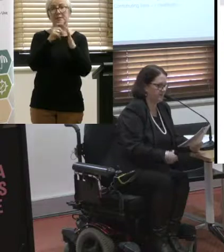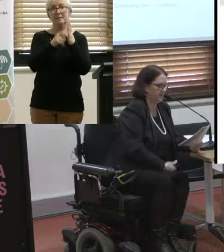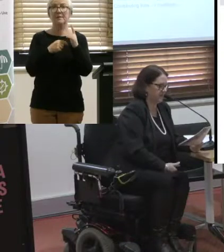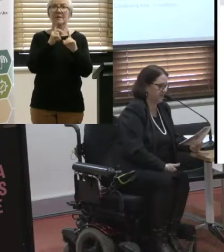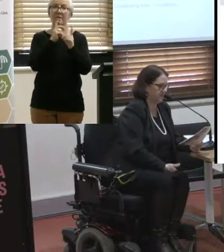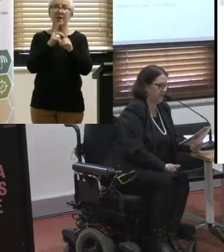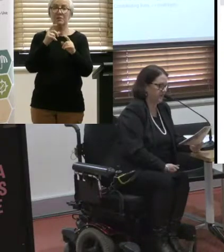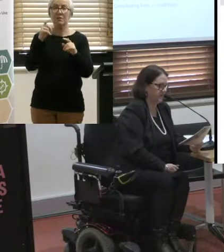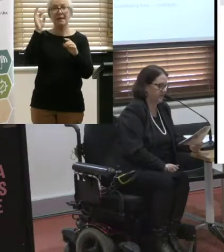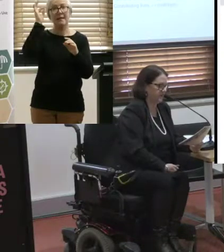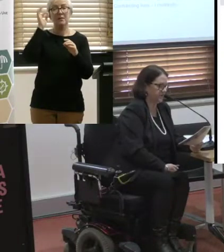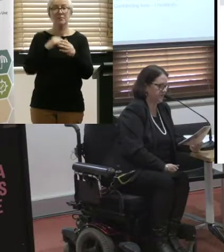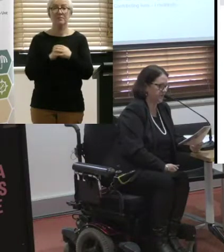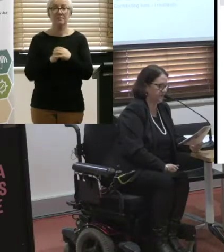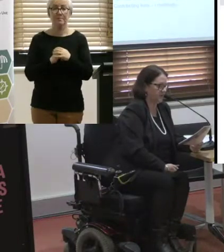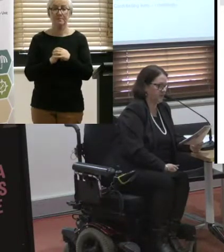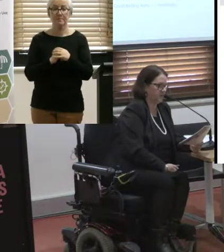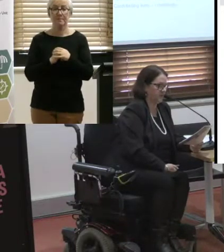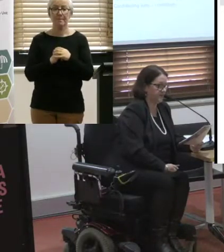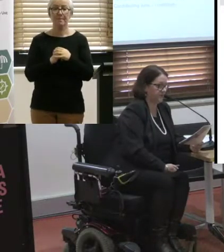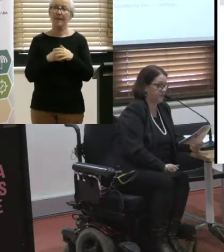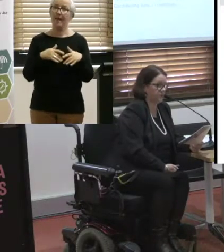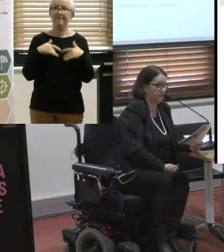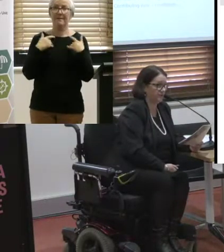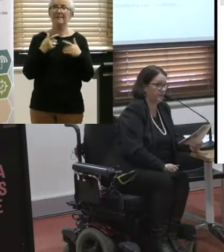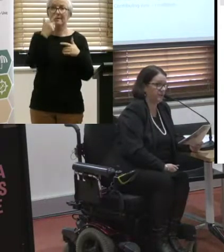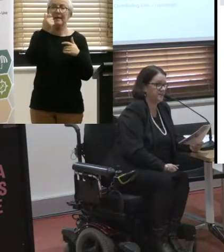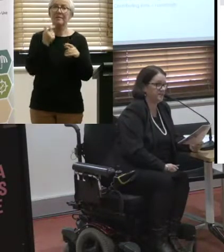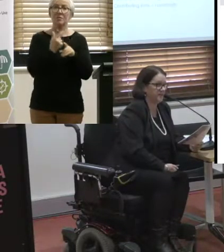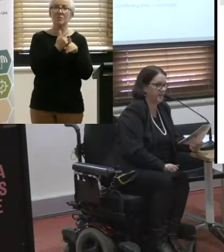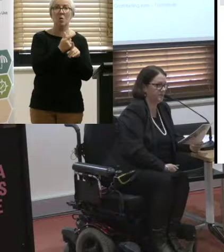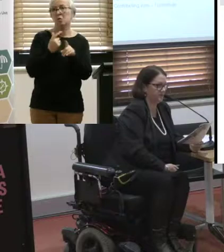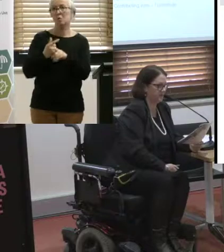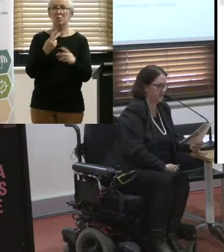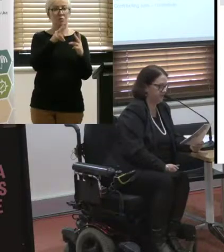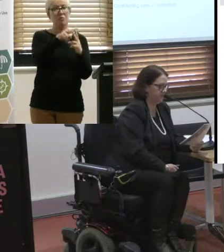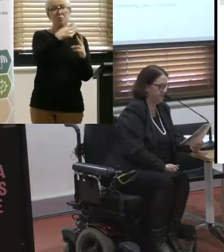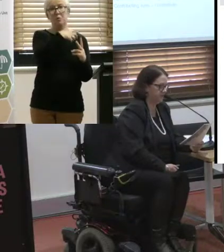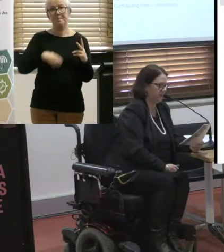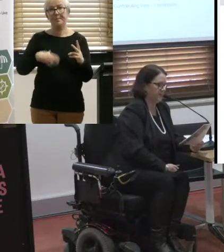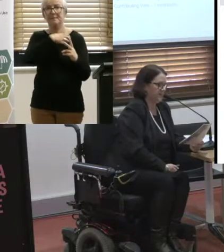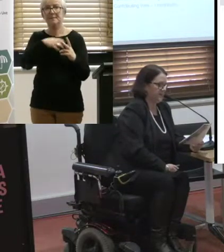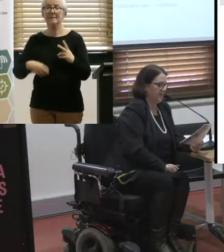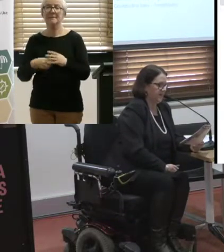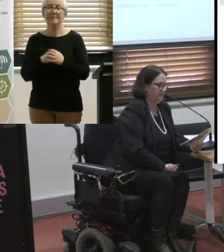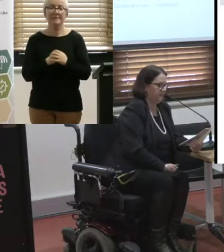Foley's Advisory Council, so it's quite nice to be able to talk to two Ministers and share the message.